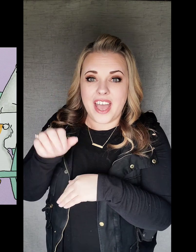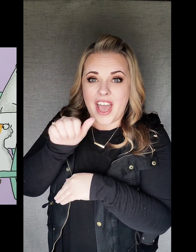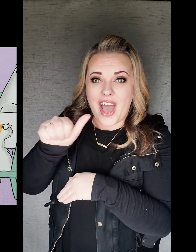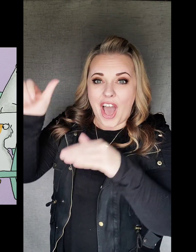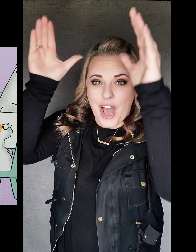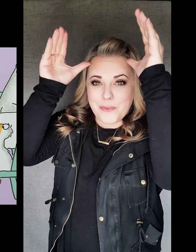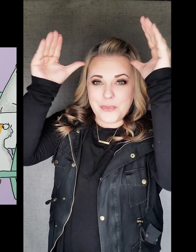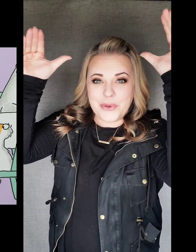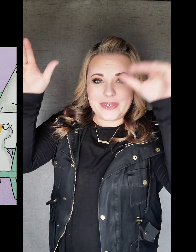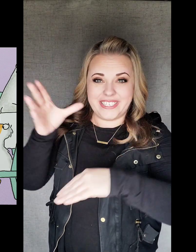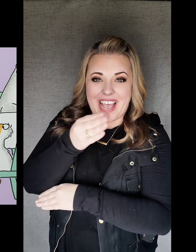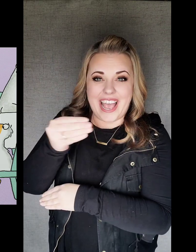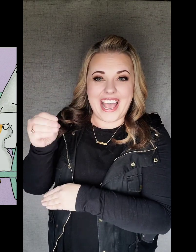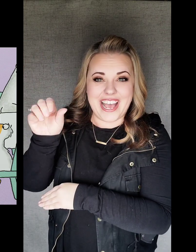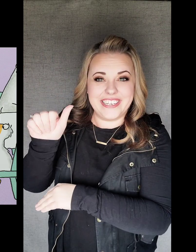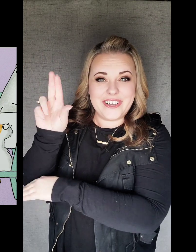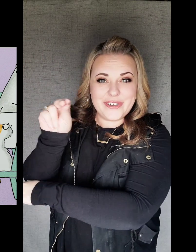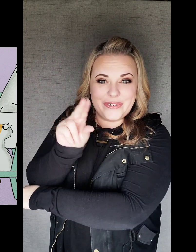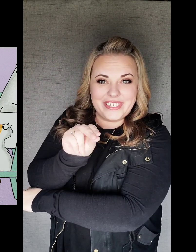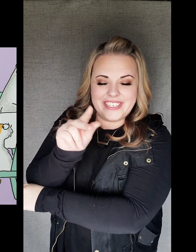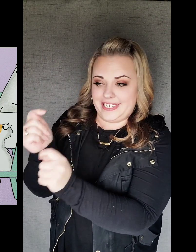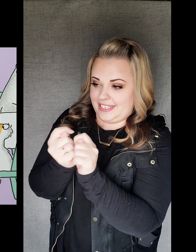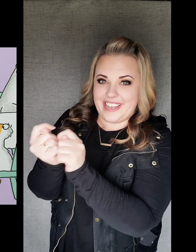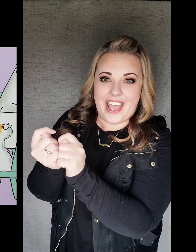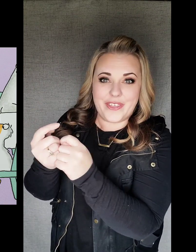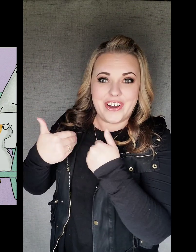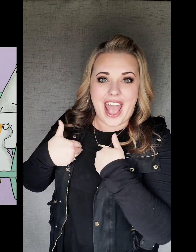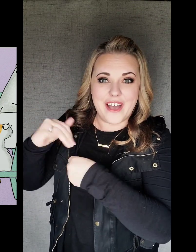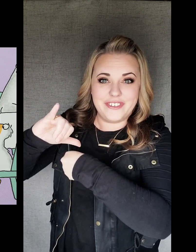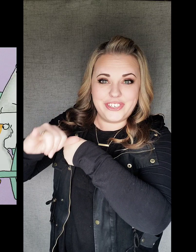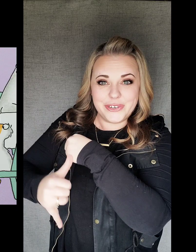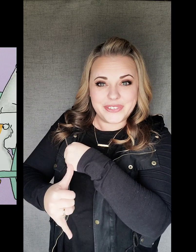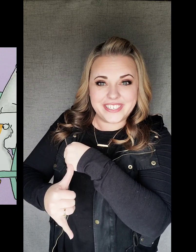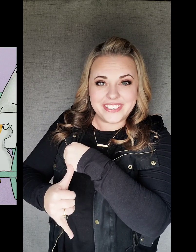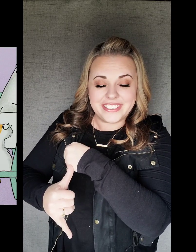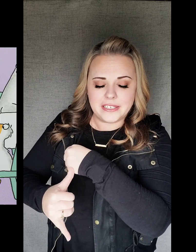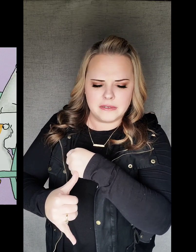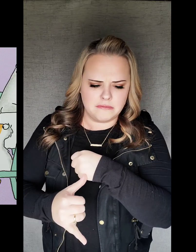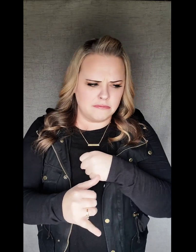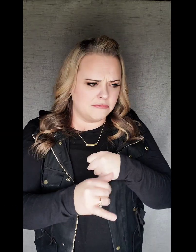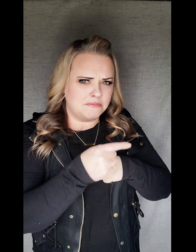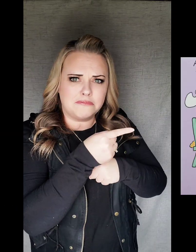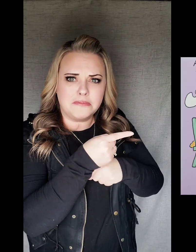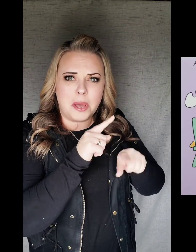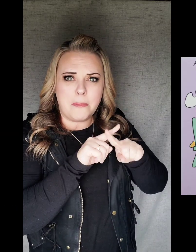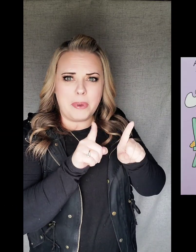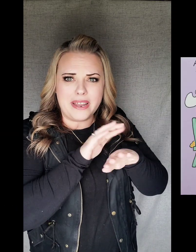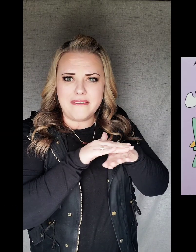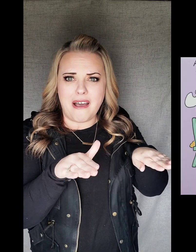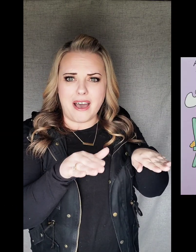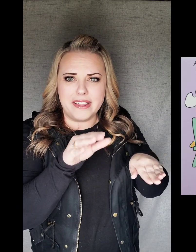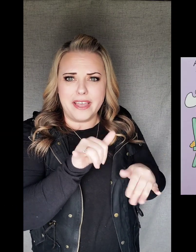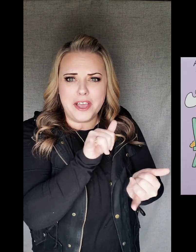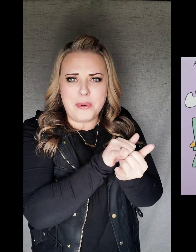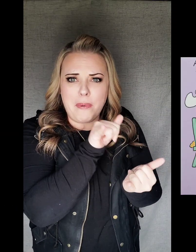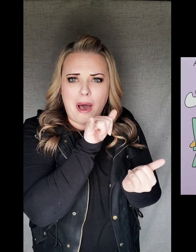A moose and a goose together have juice. But